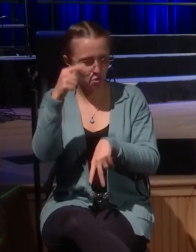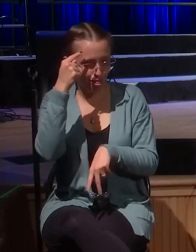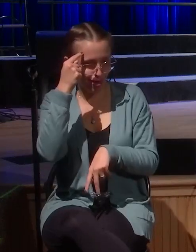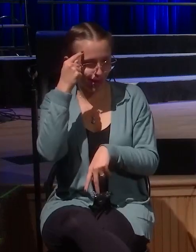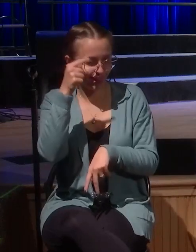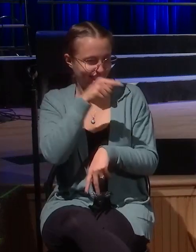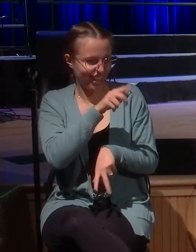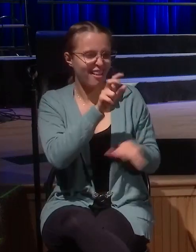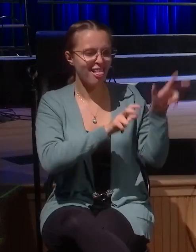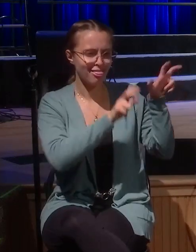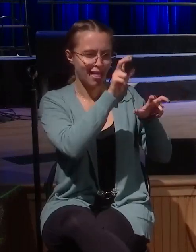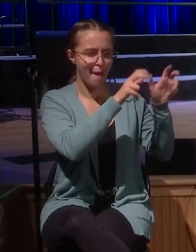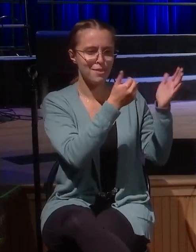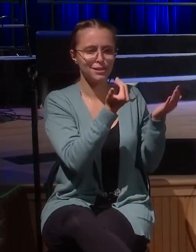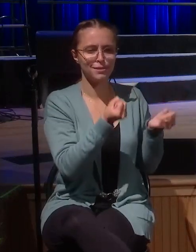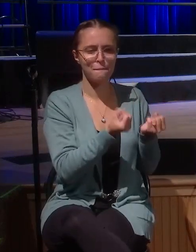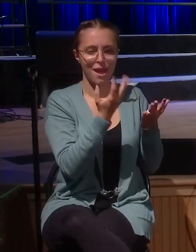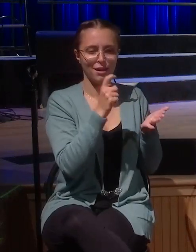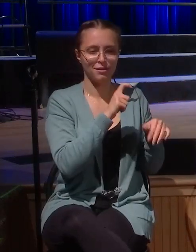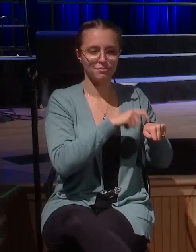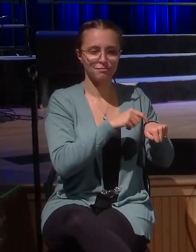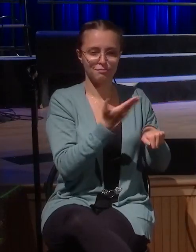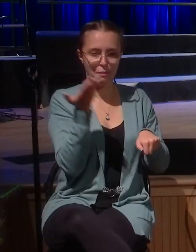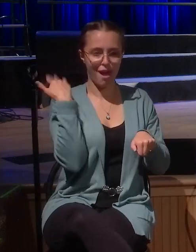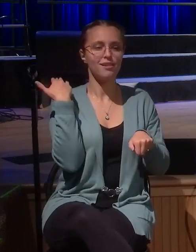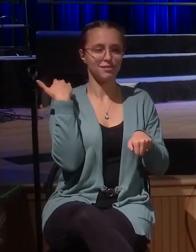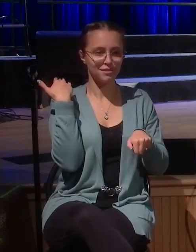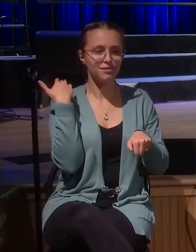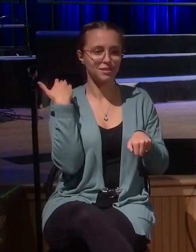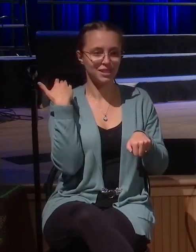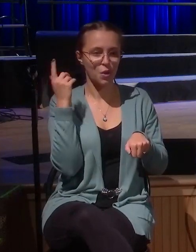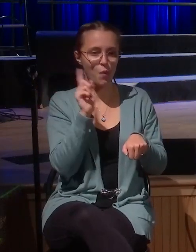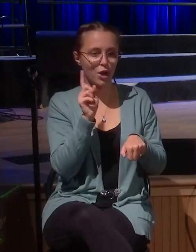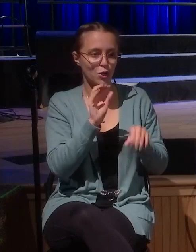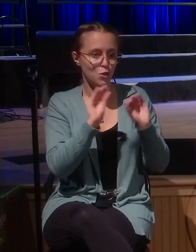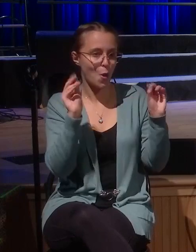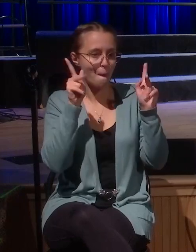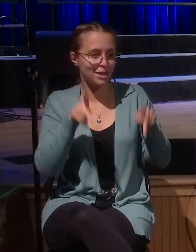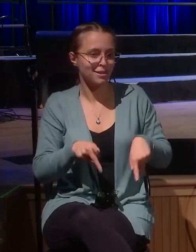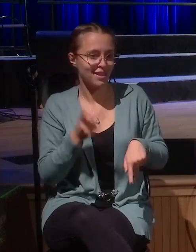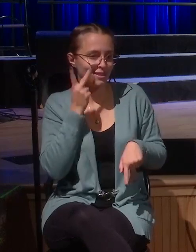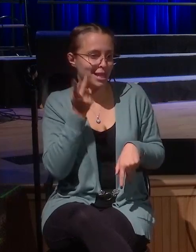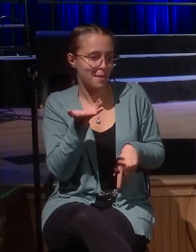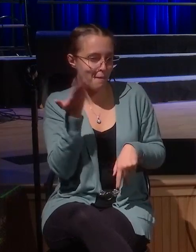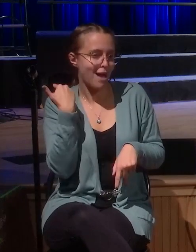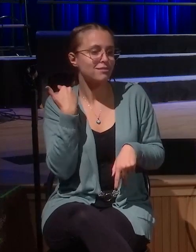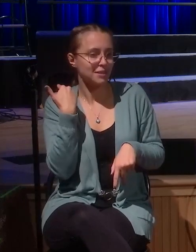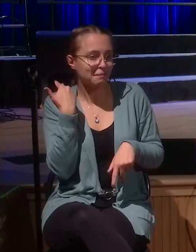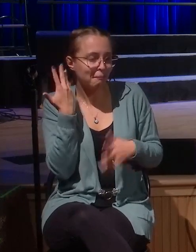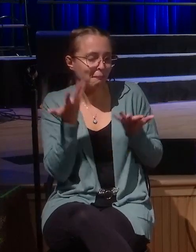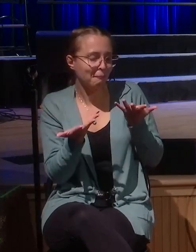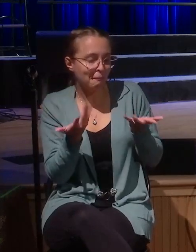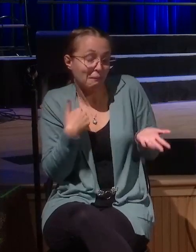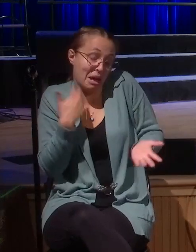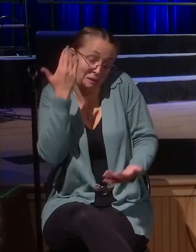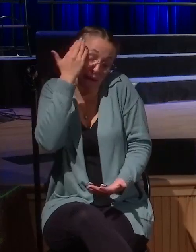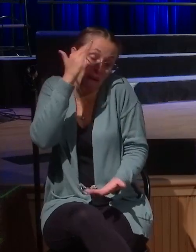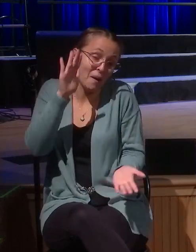the town, right? knew what was happening from his little perch and nobody could see him up there. I don't know, but he probably knew this tree because he